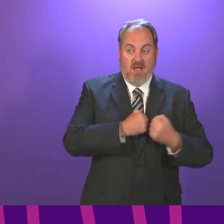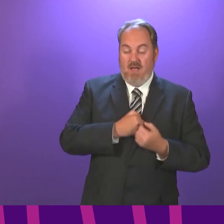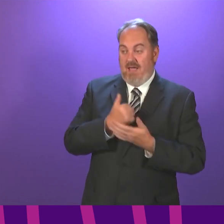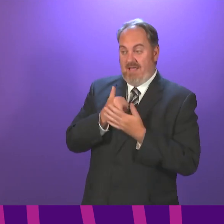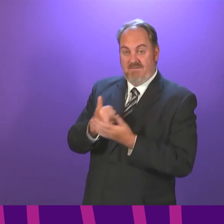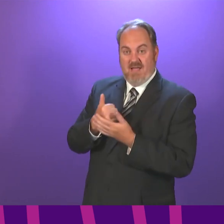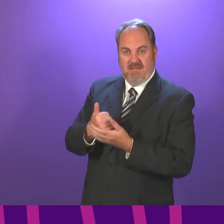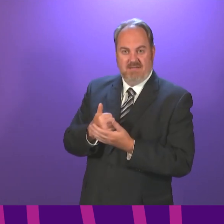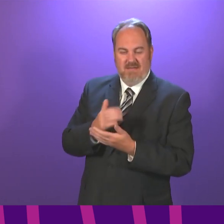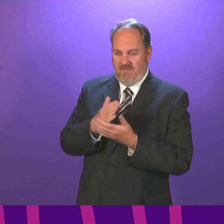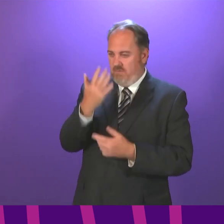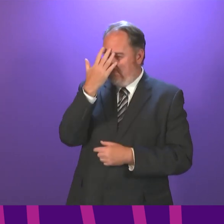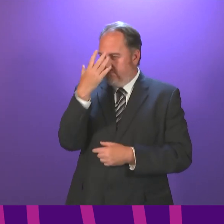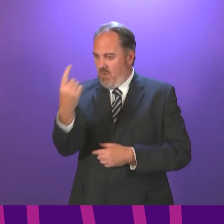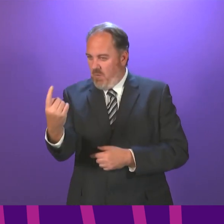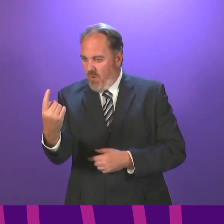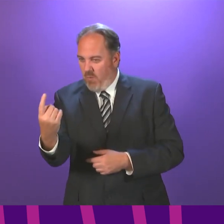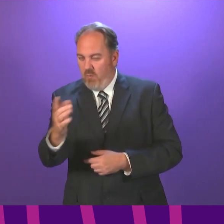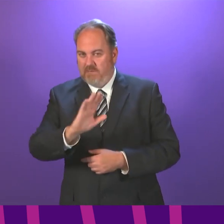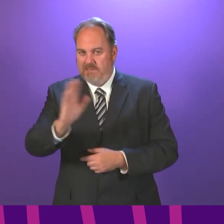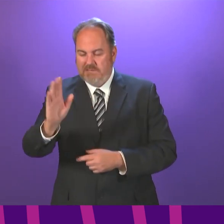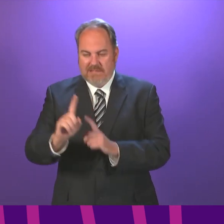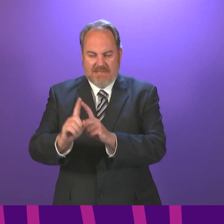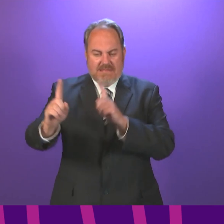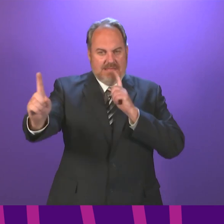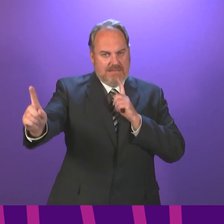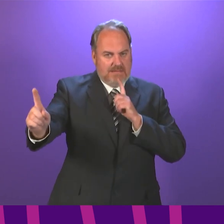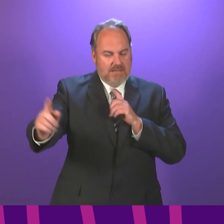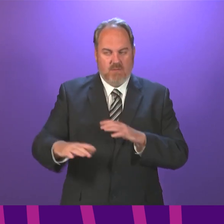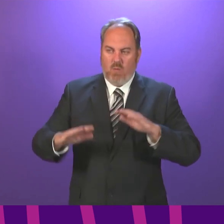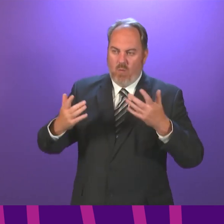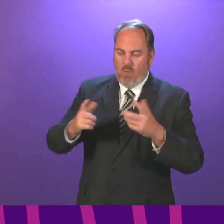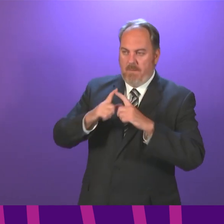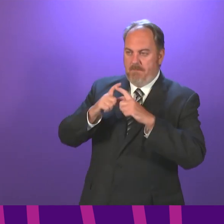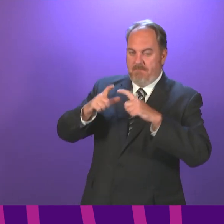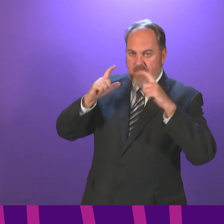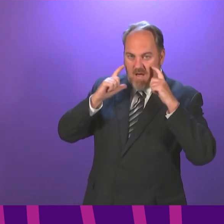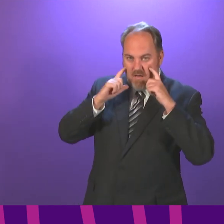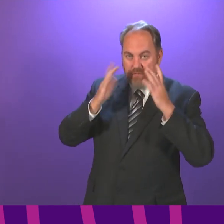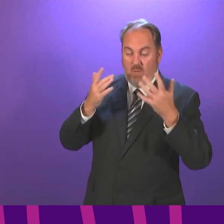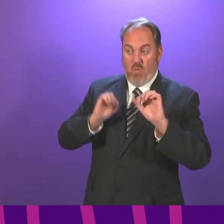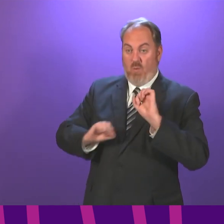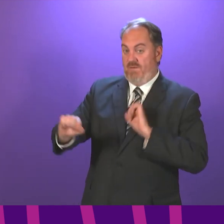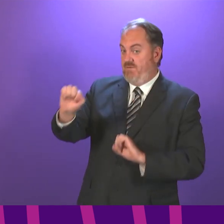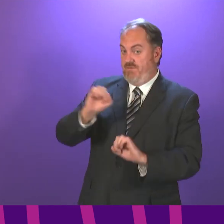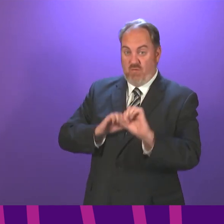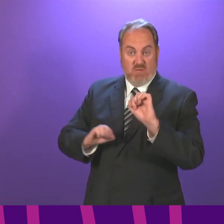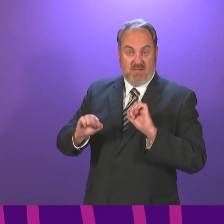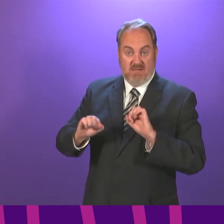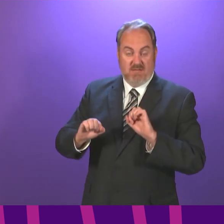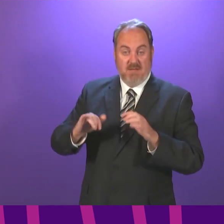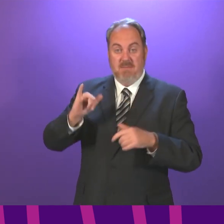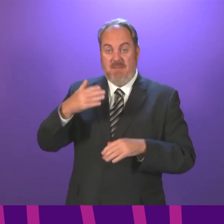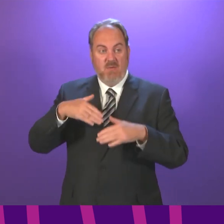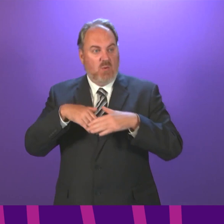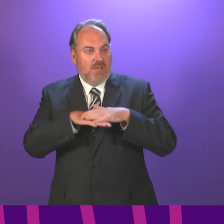you do not know, keeping a safe distance is a sensible mitigation. If you are going to somewhere particularly